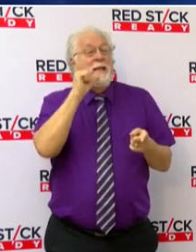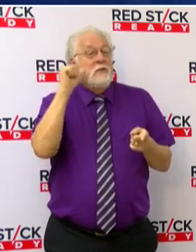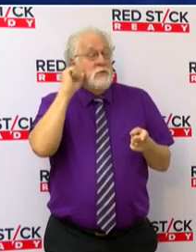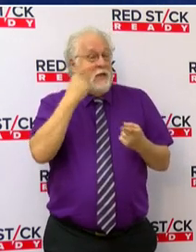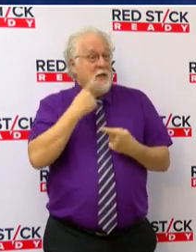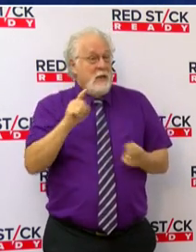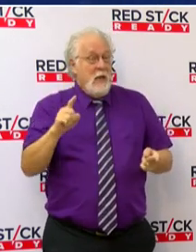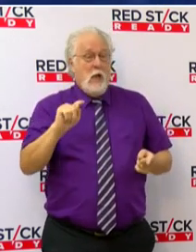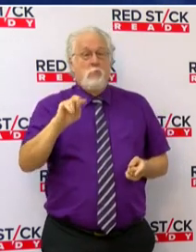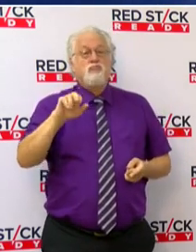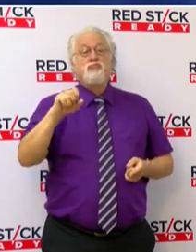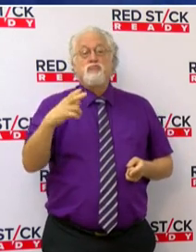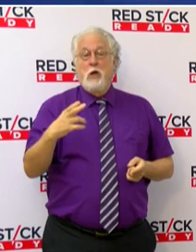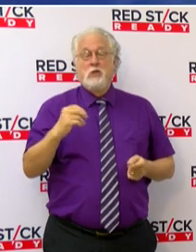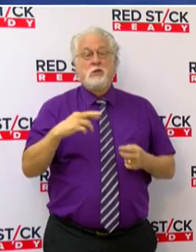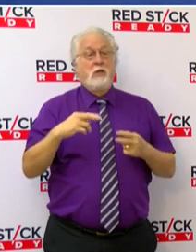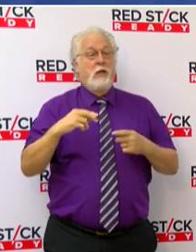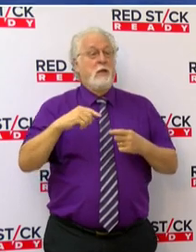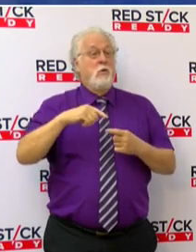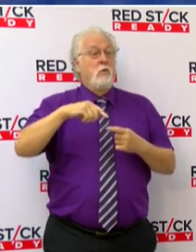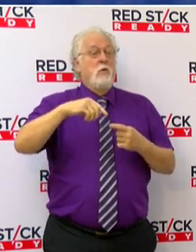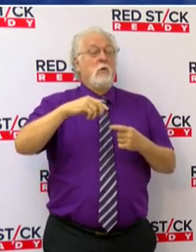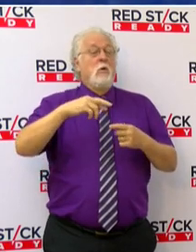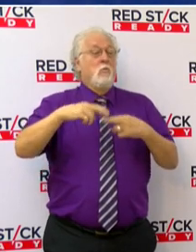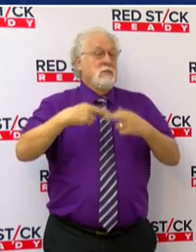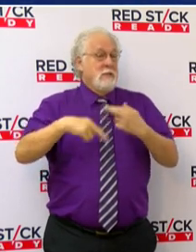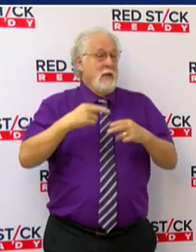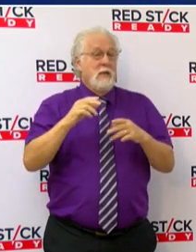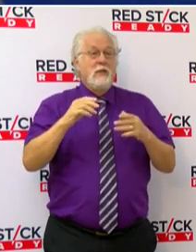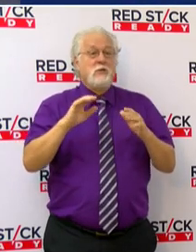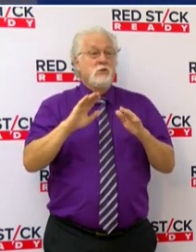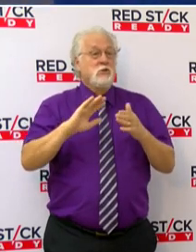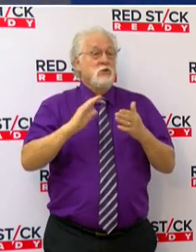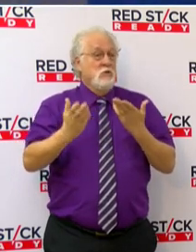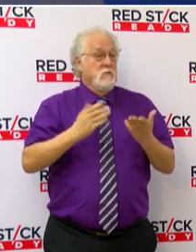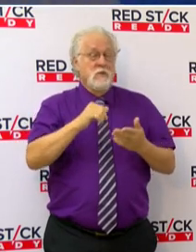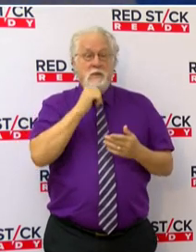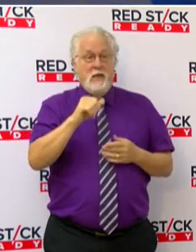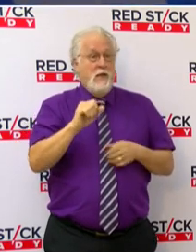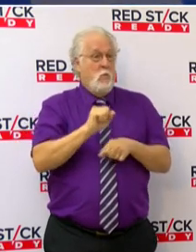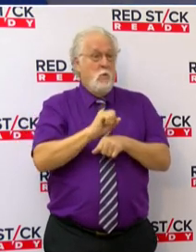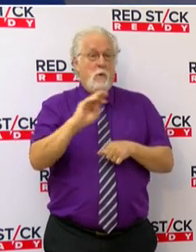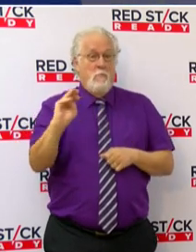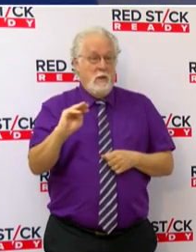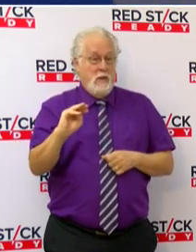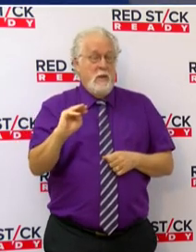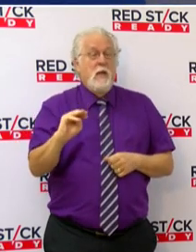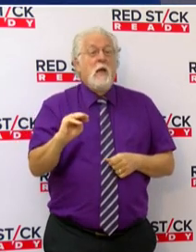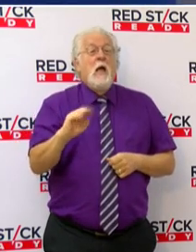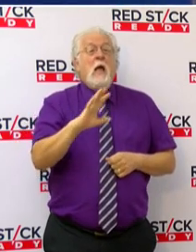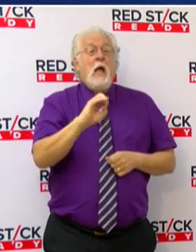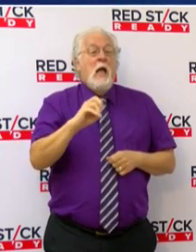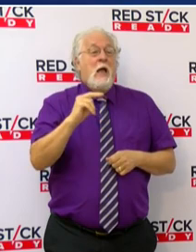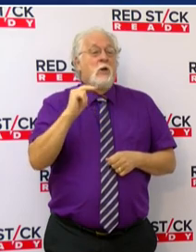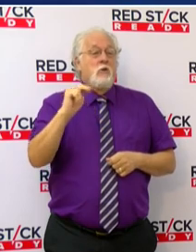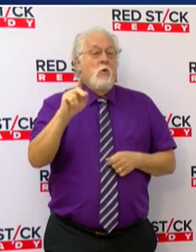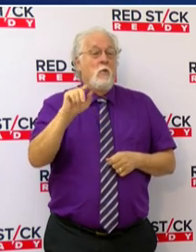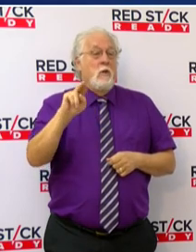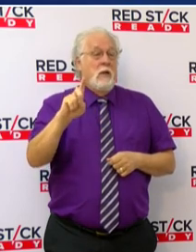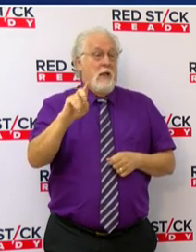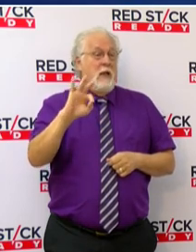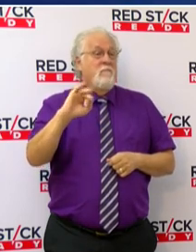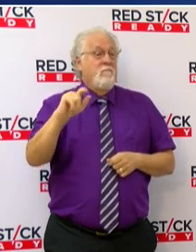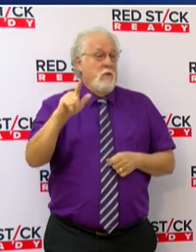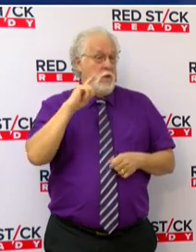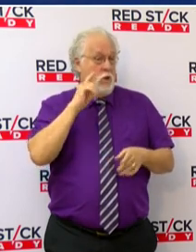announced that trash and recycling services will not be operational on Monday. And the North Landfill will be